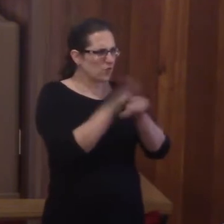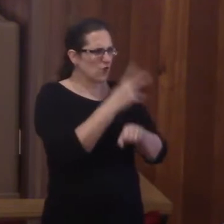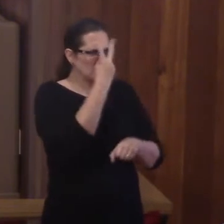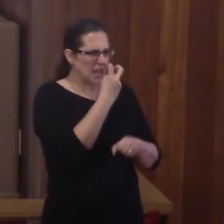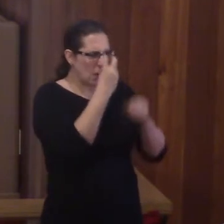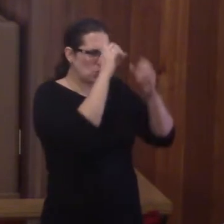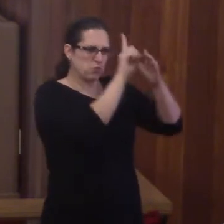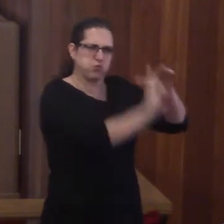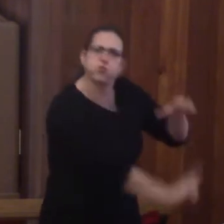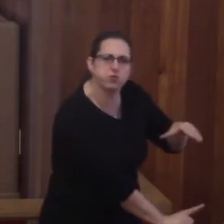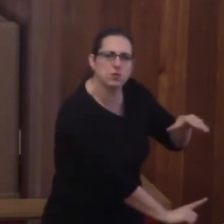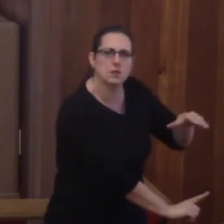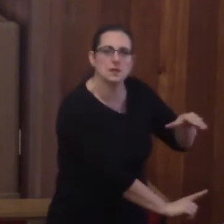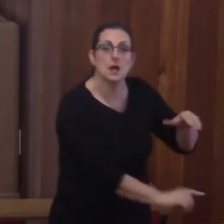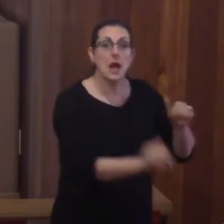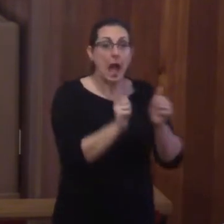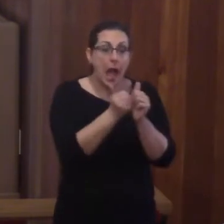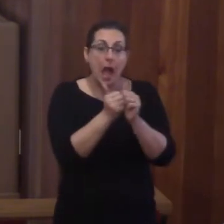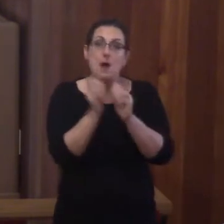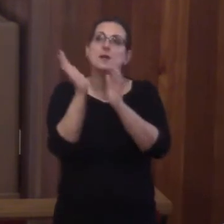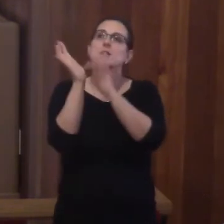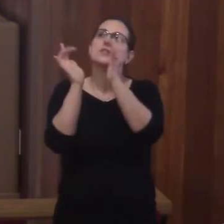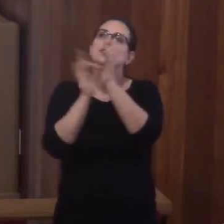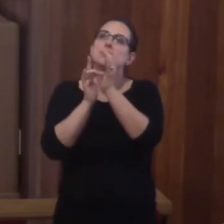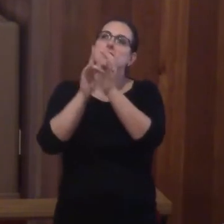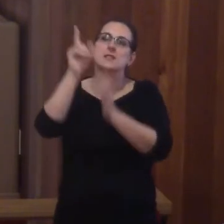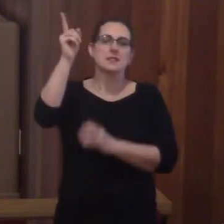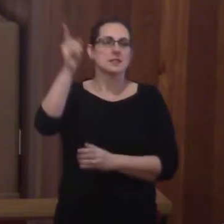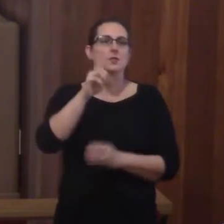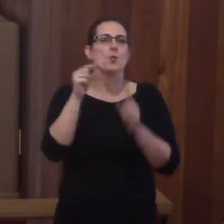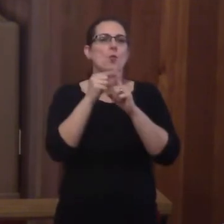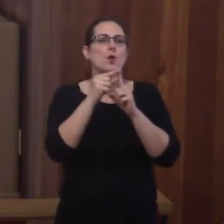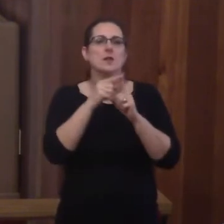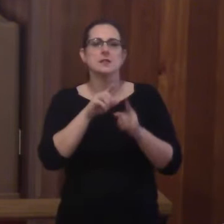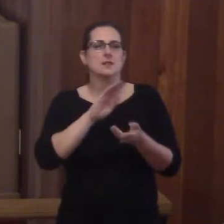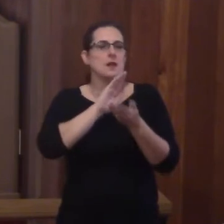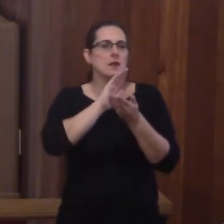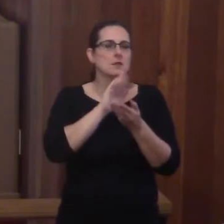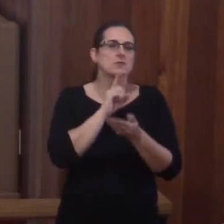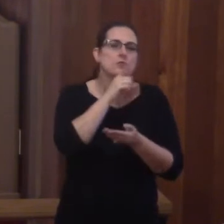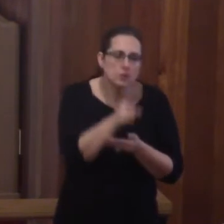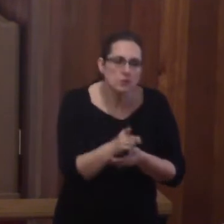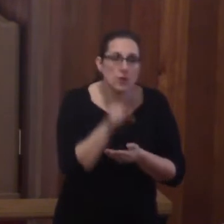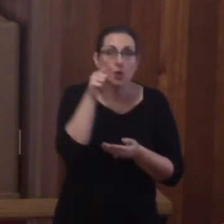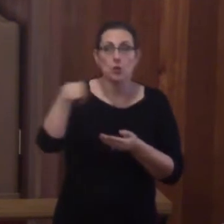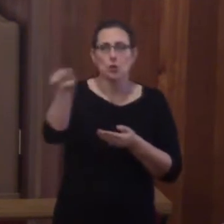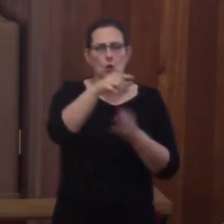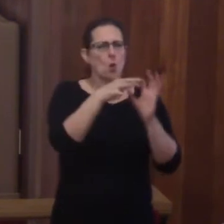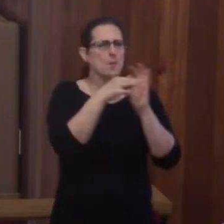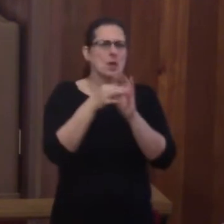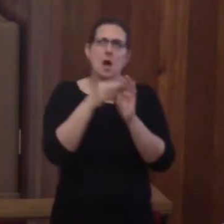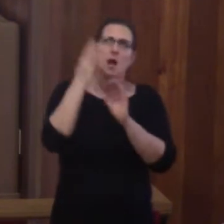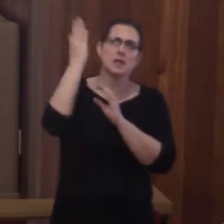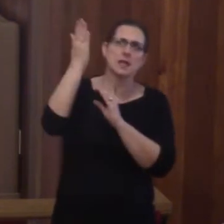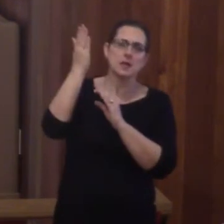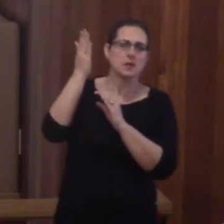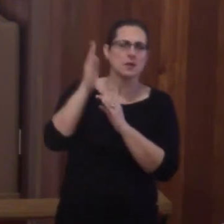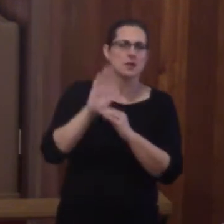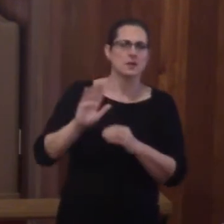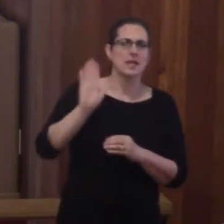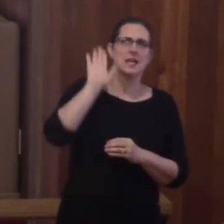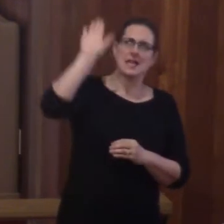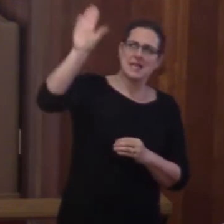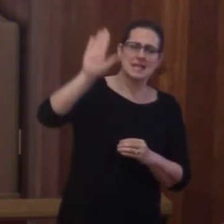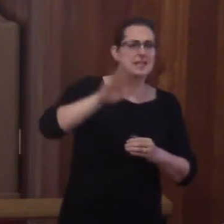today by the voice of Jesus' assurance. For you are Jesus' possession, His beloved, His little